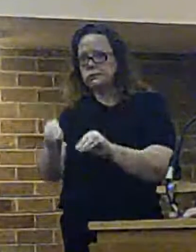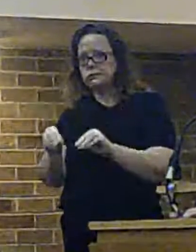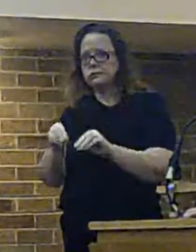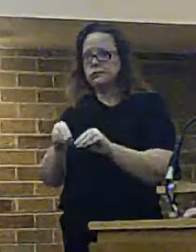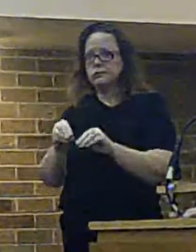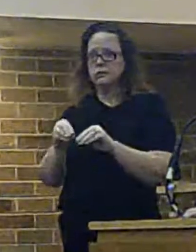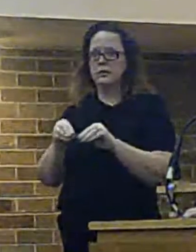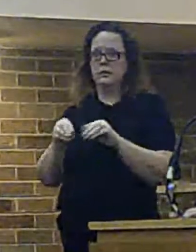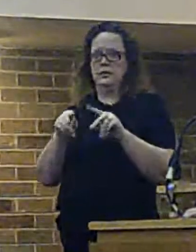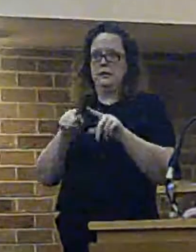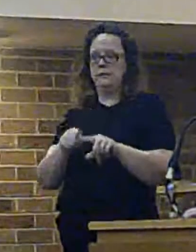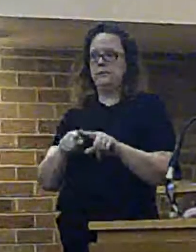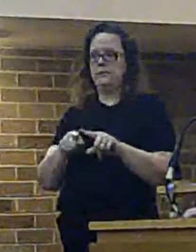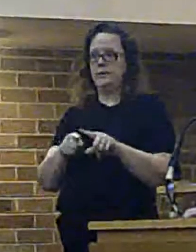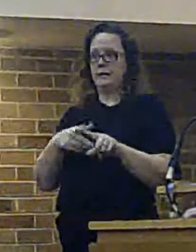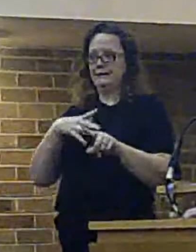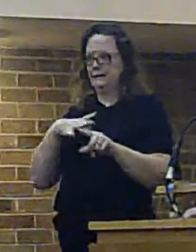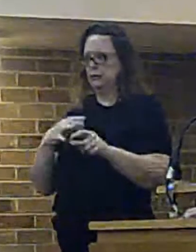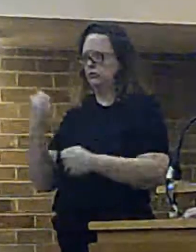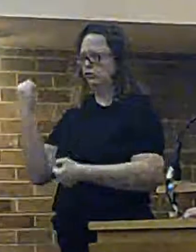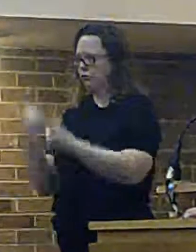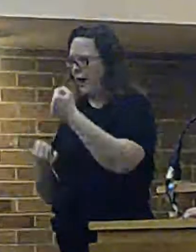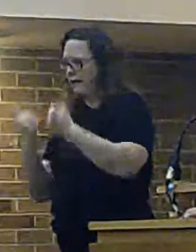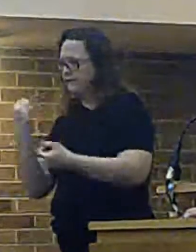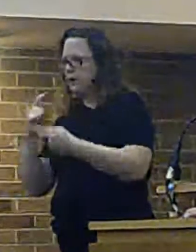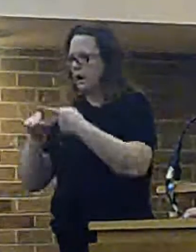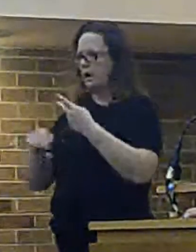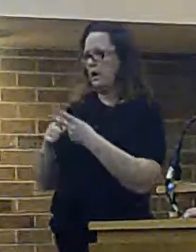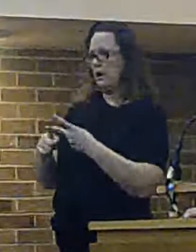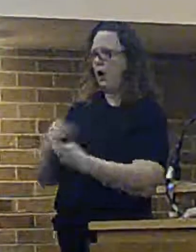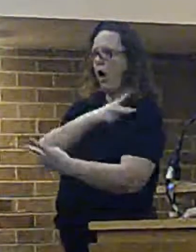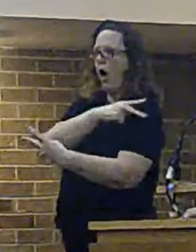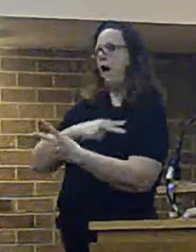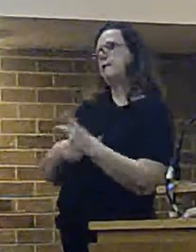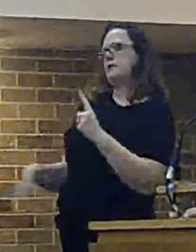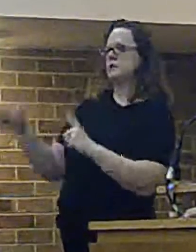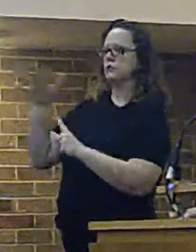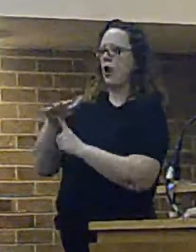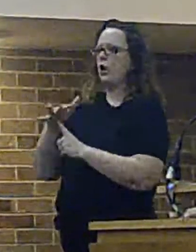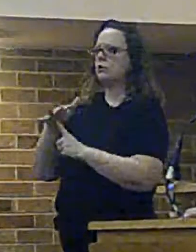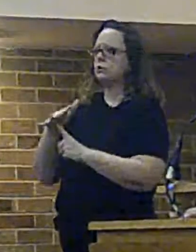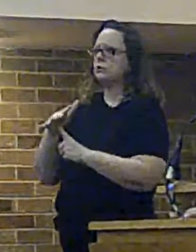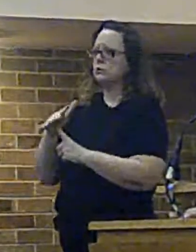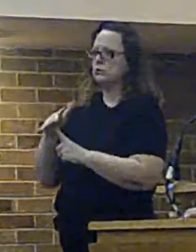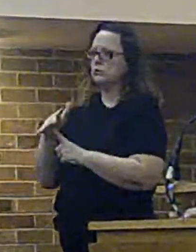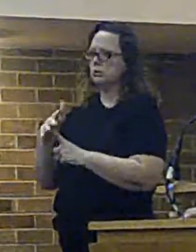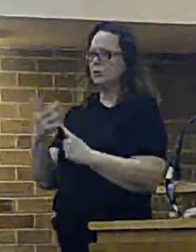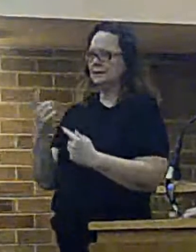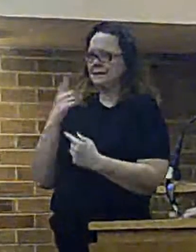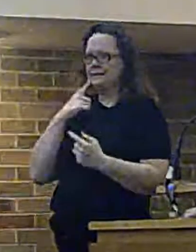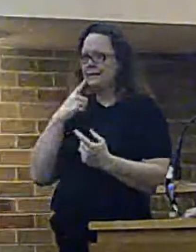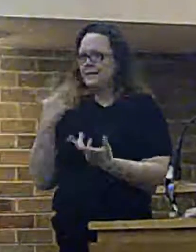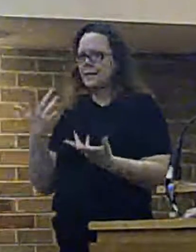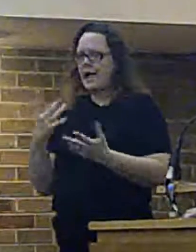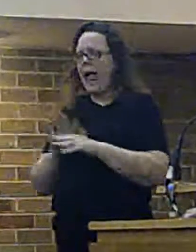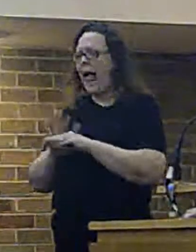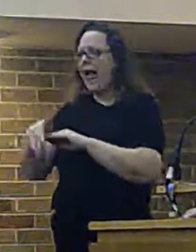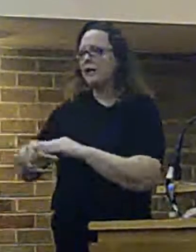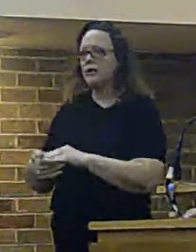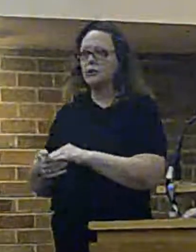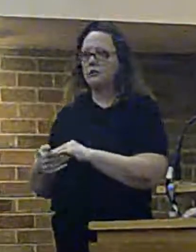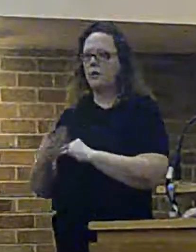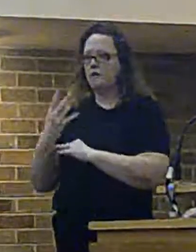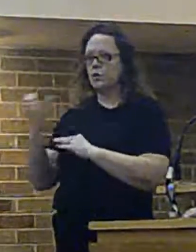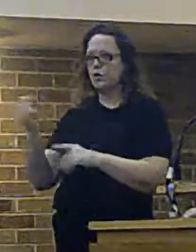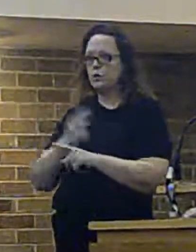Accepting that I would need to train a driver and an officer in charge, which clearly would take a lot longer than the 40 weeks.